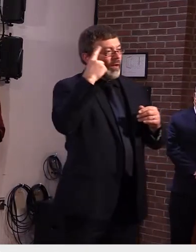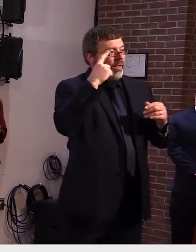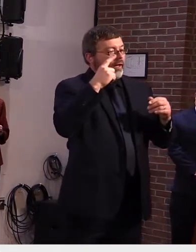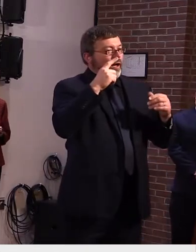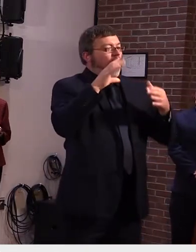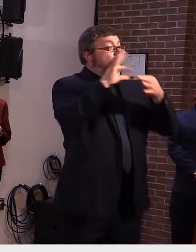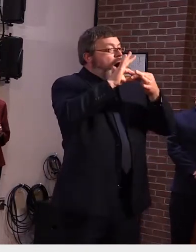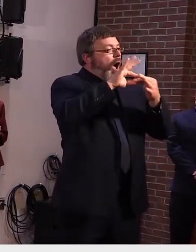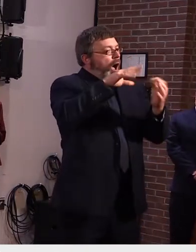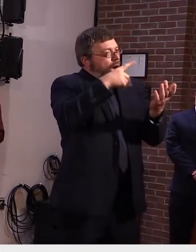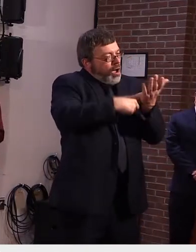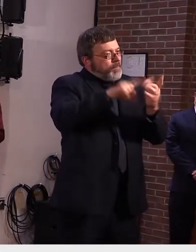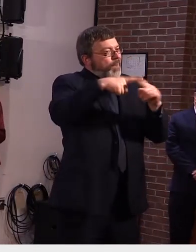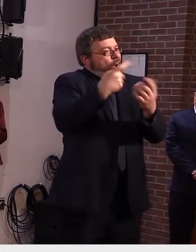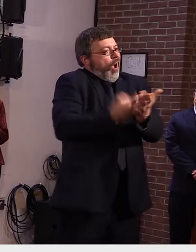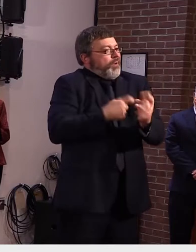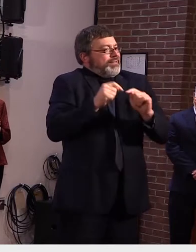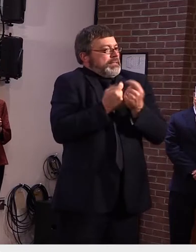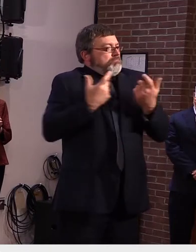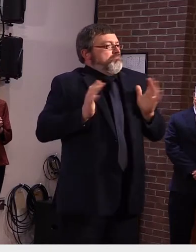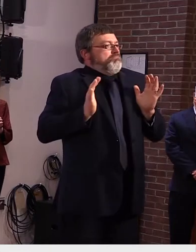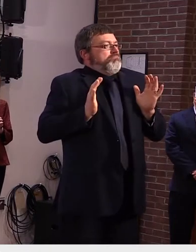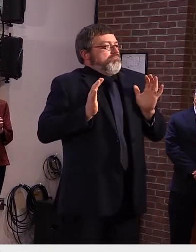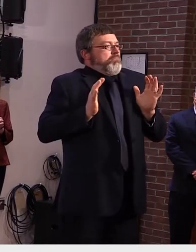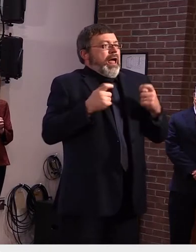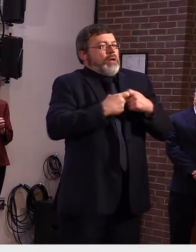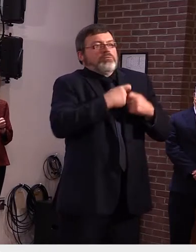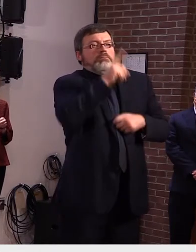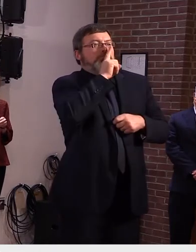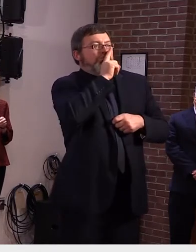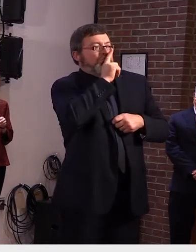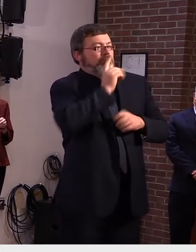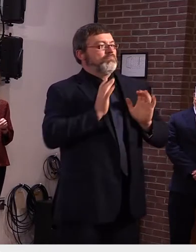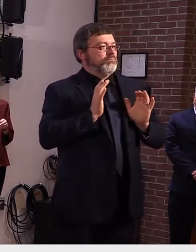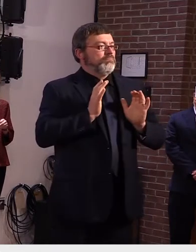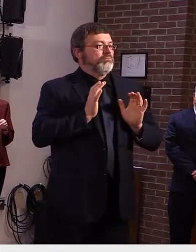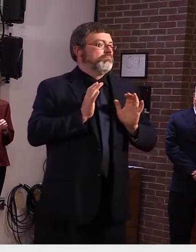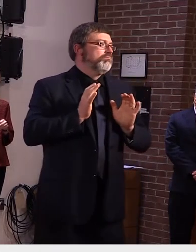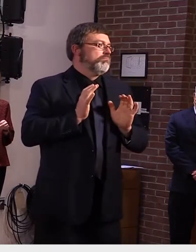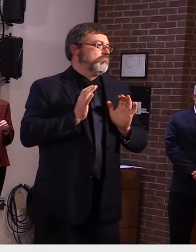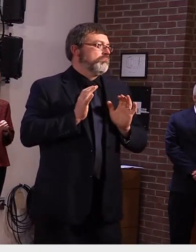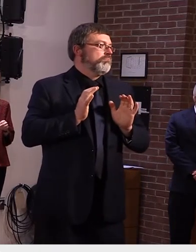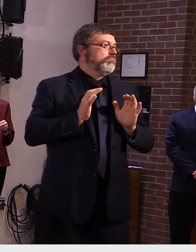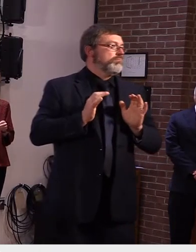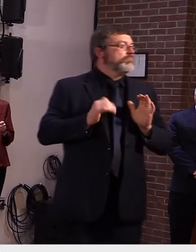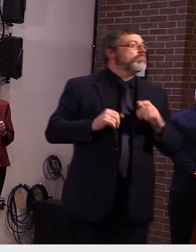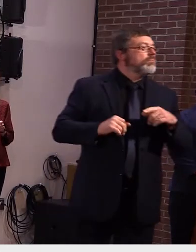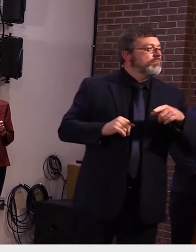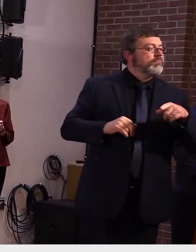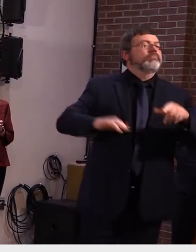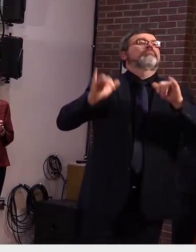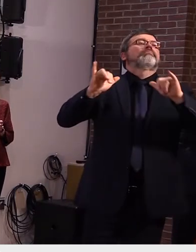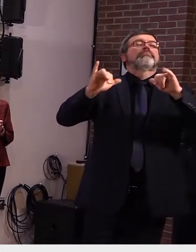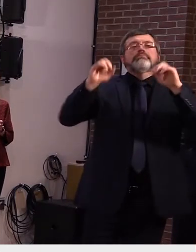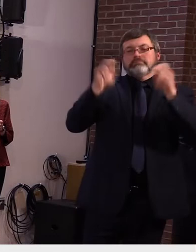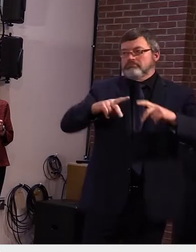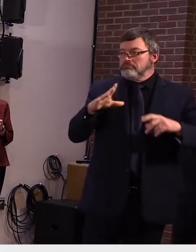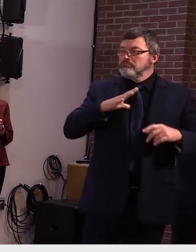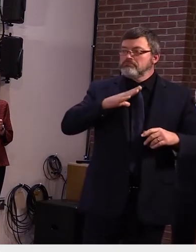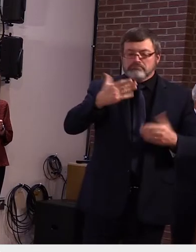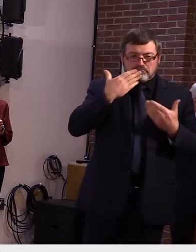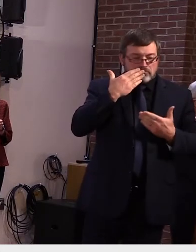the pandemic and so forth understood okay um i yield the of my time to mike donahue thank you thanks